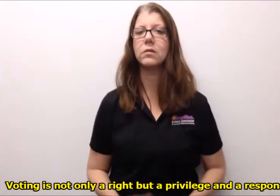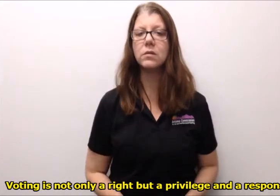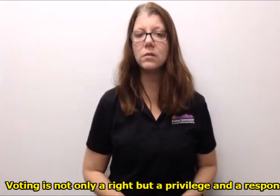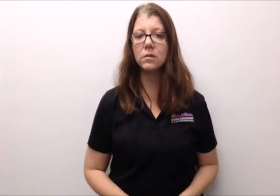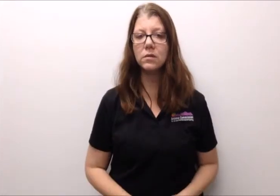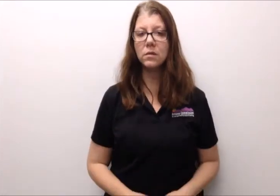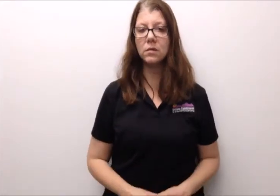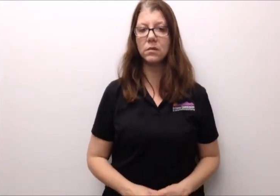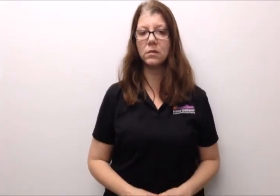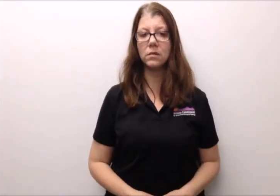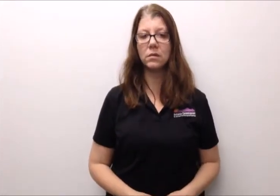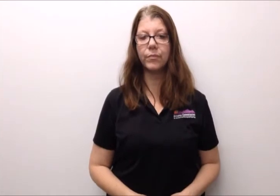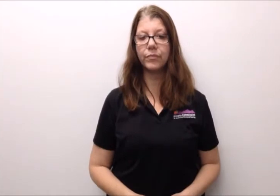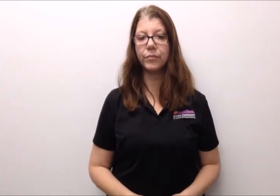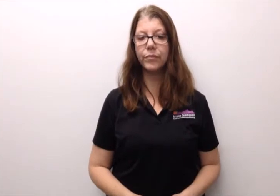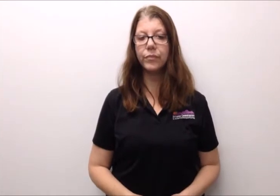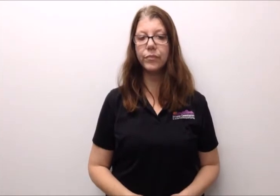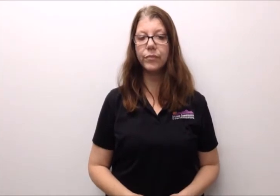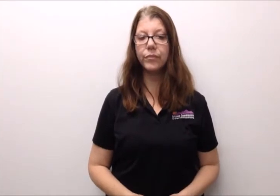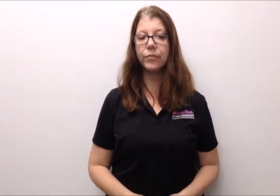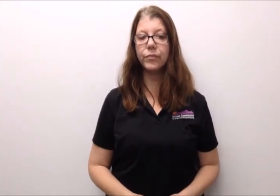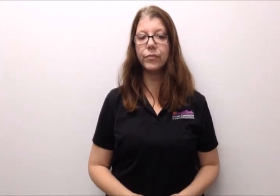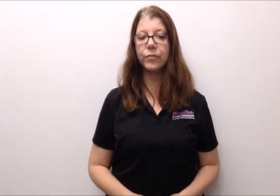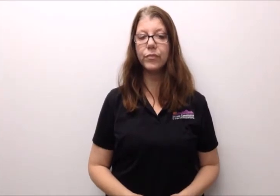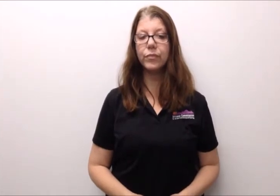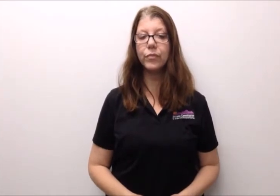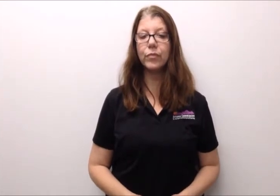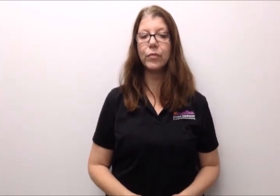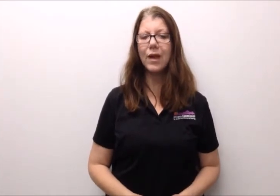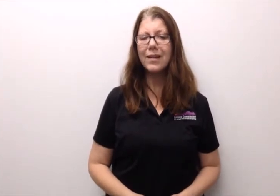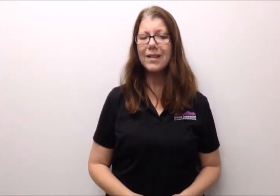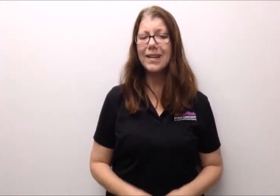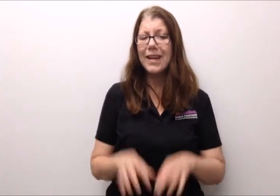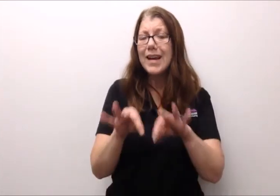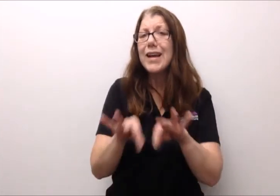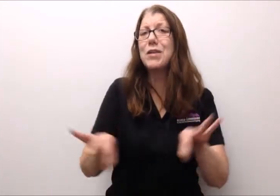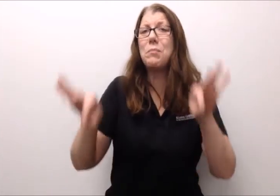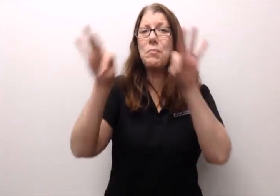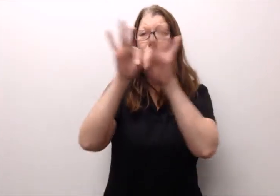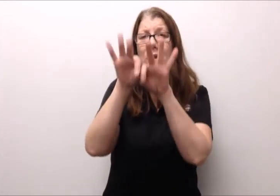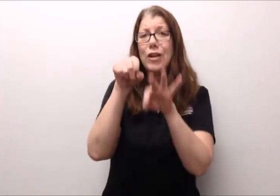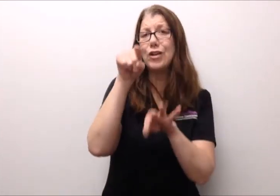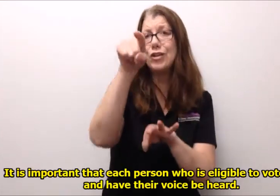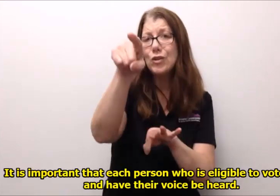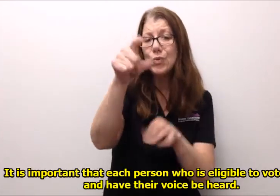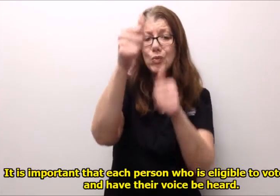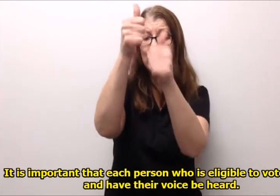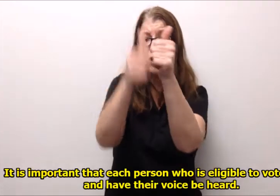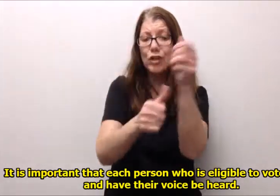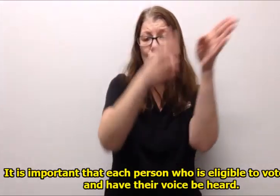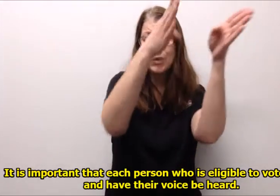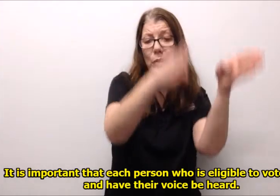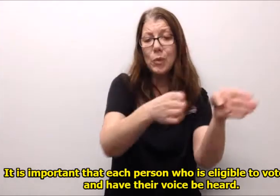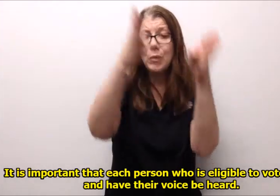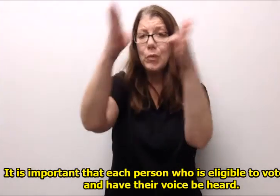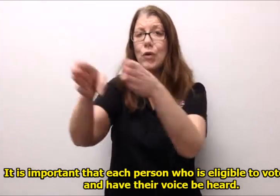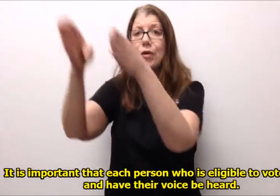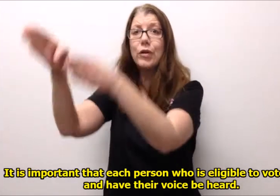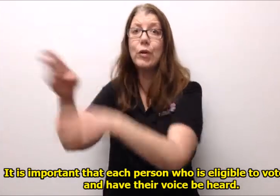it is important that each person who is